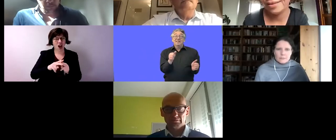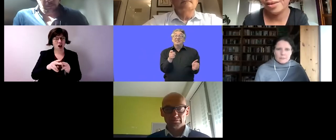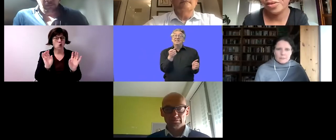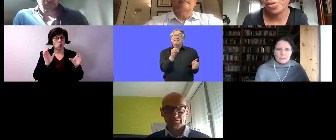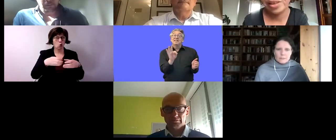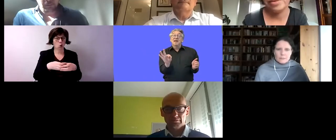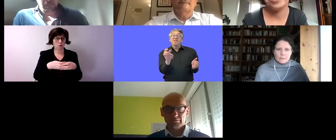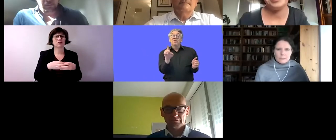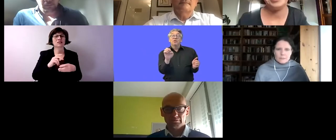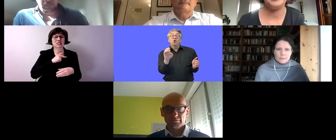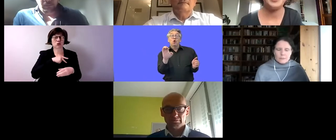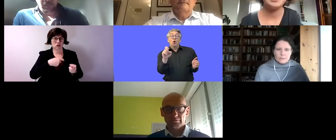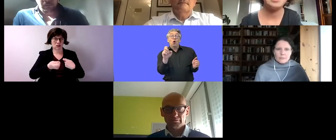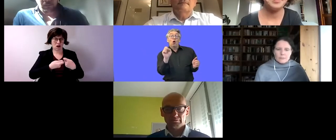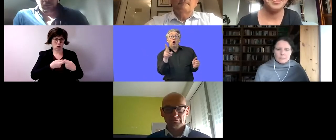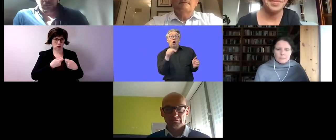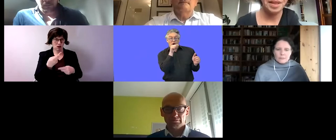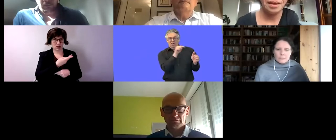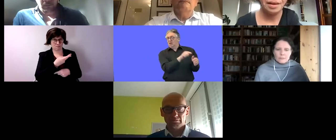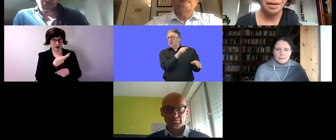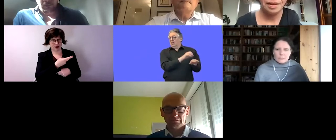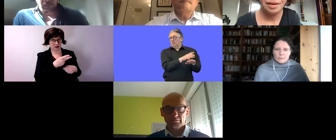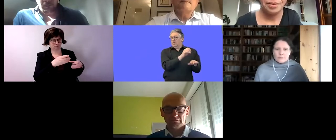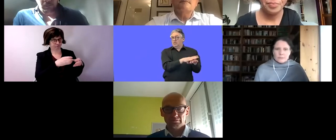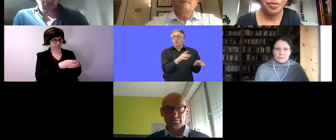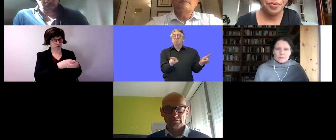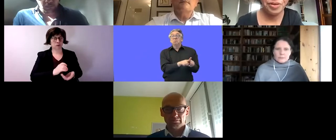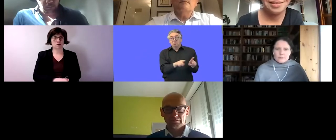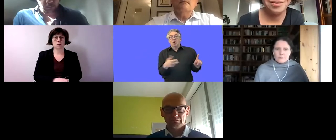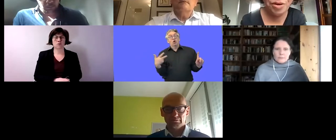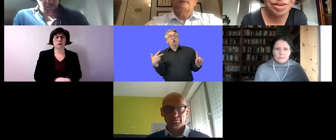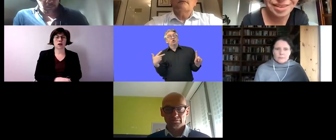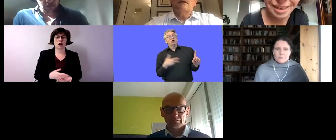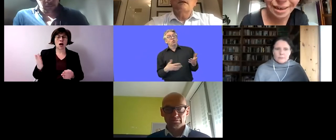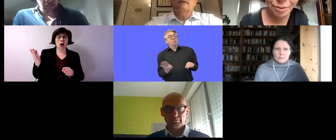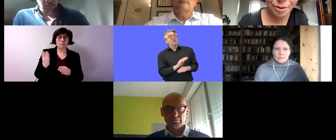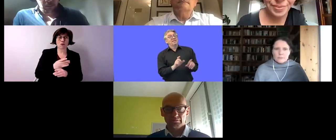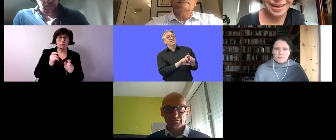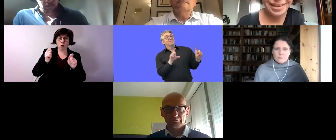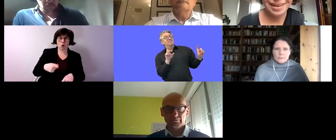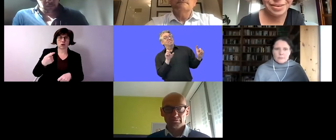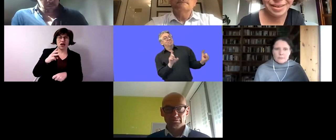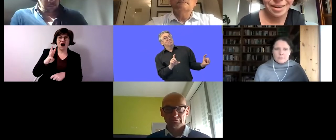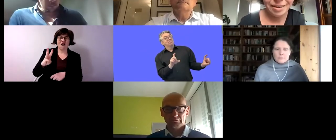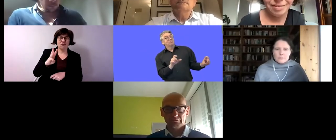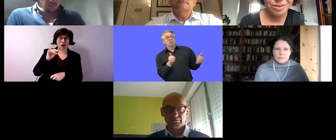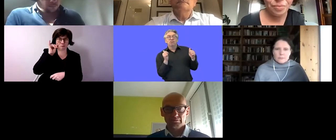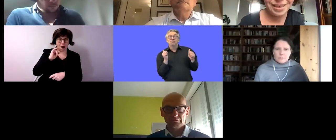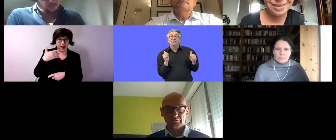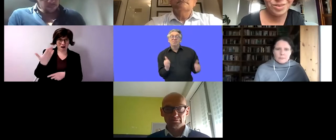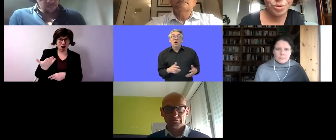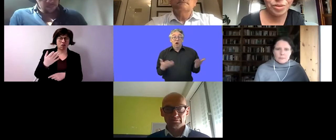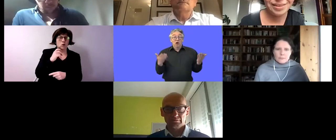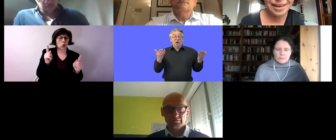the madberg group also a social enterprise and before i give the